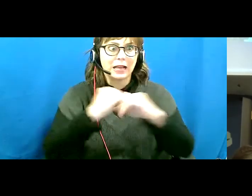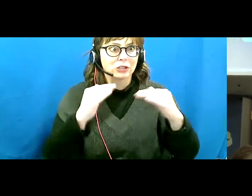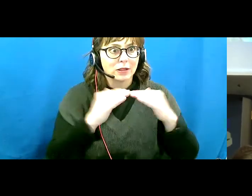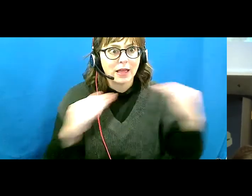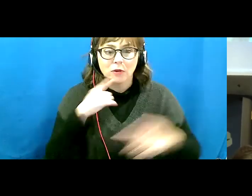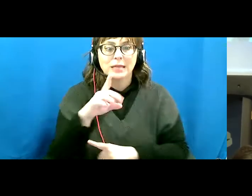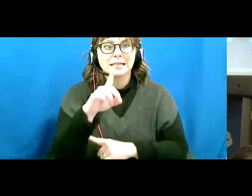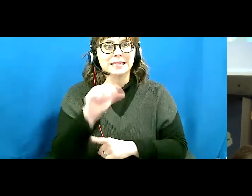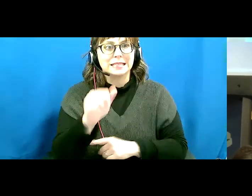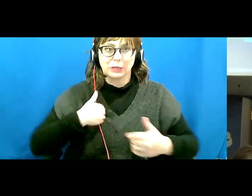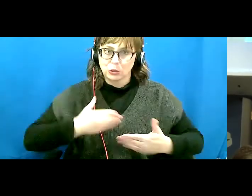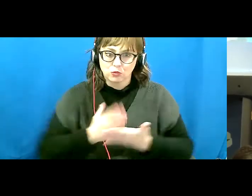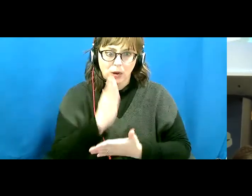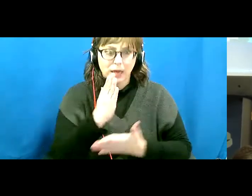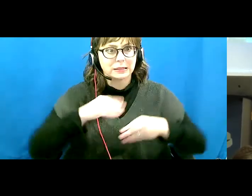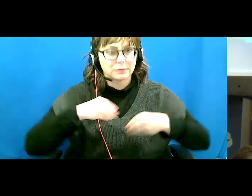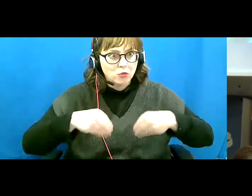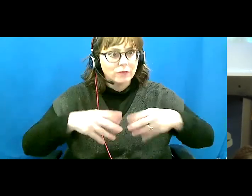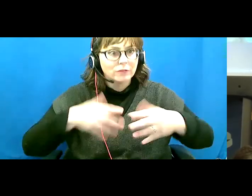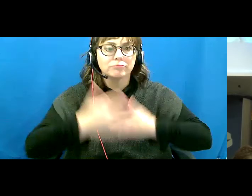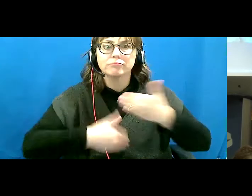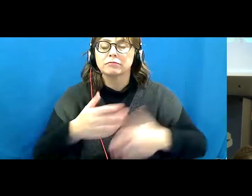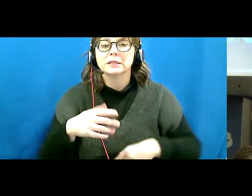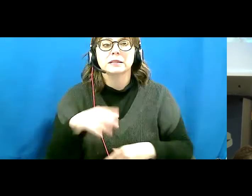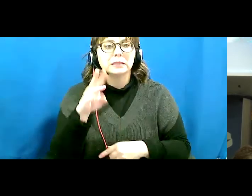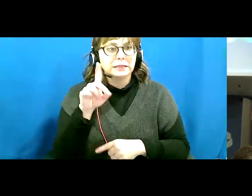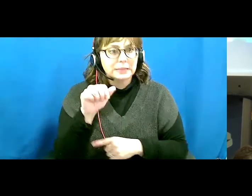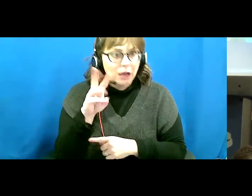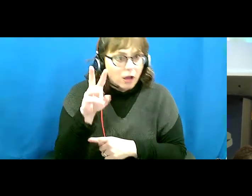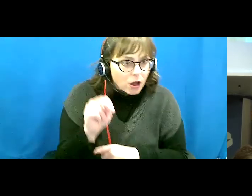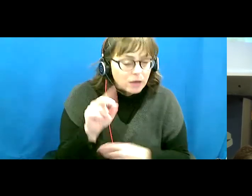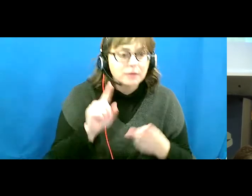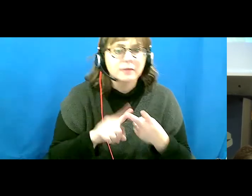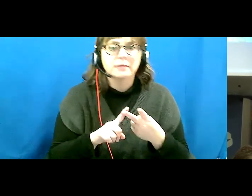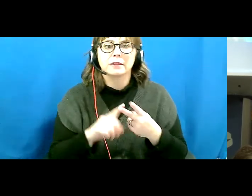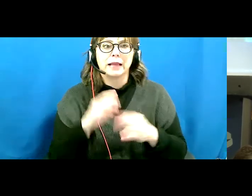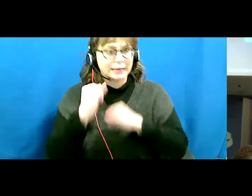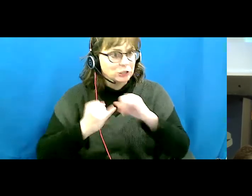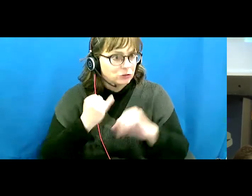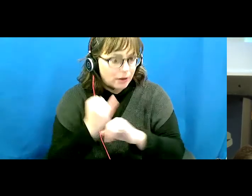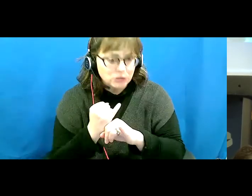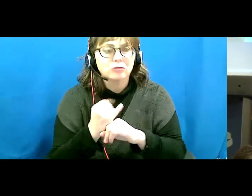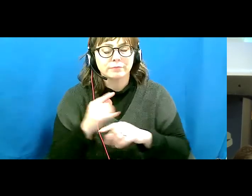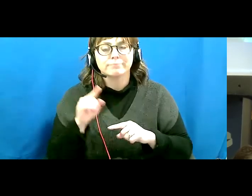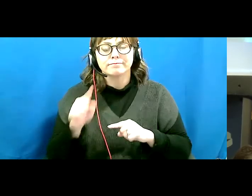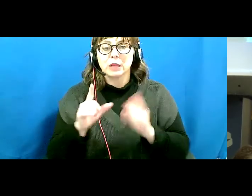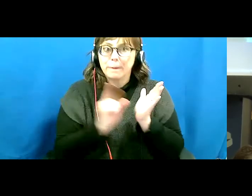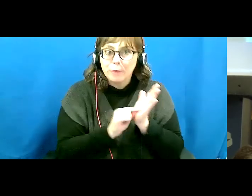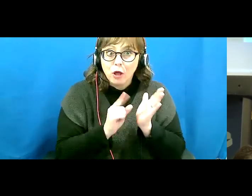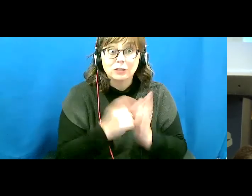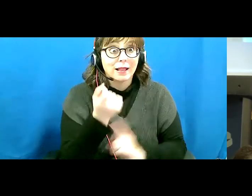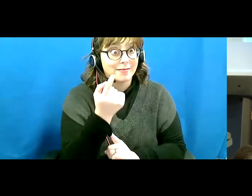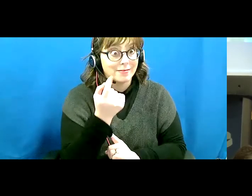organizations such as Disabled Women's Network Canada and Disabled People's International. She has published 11